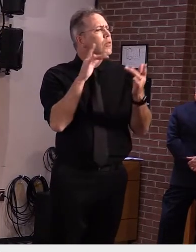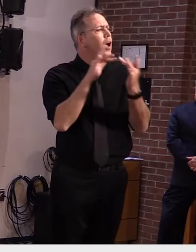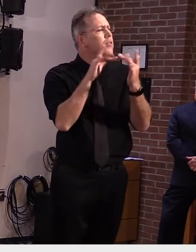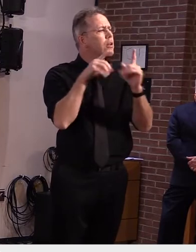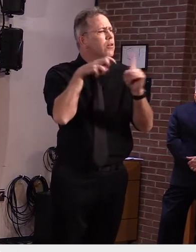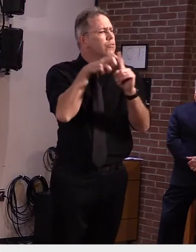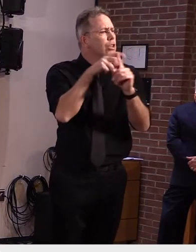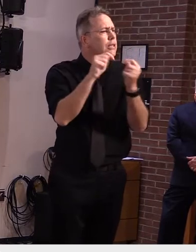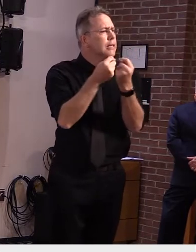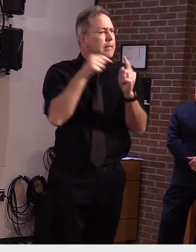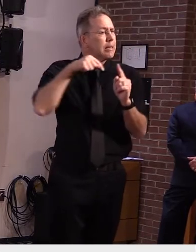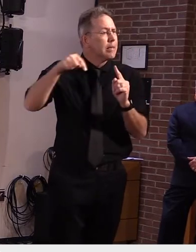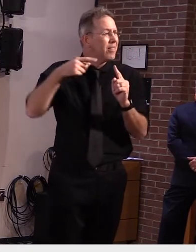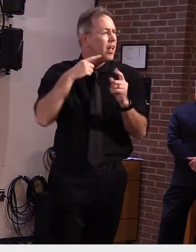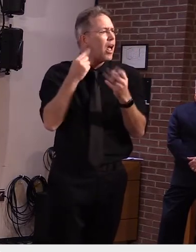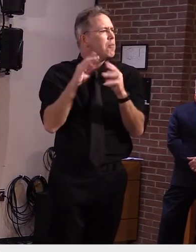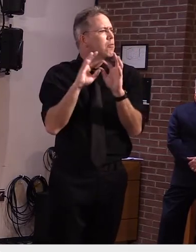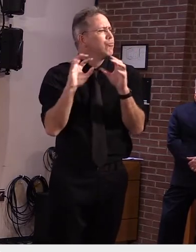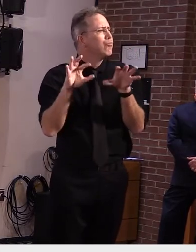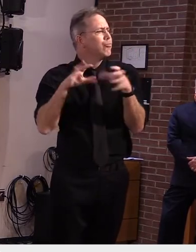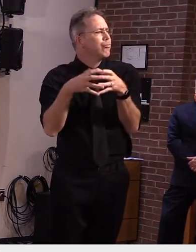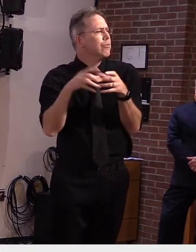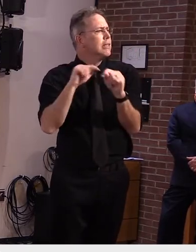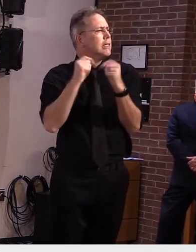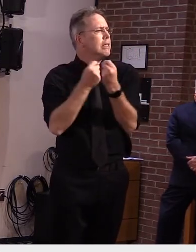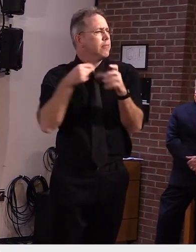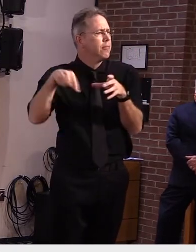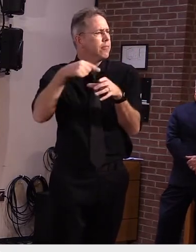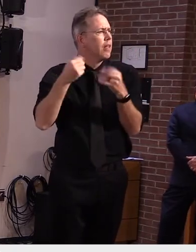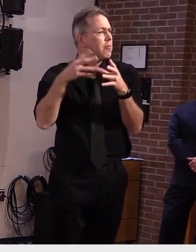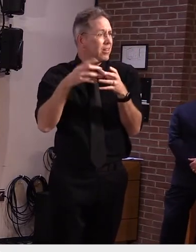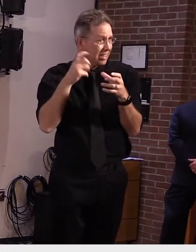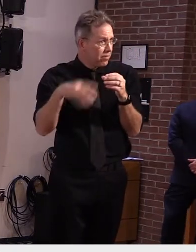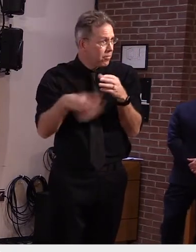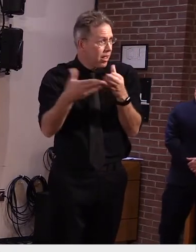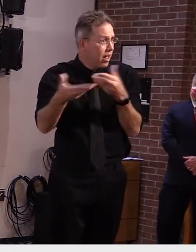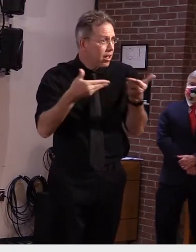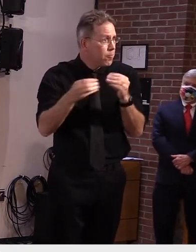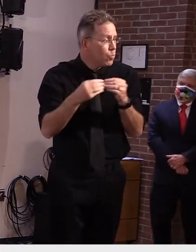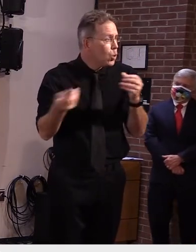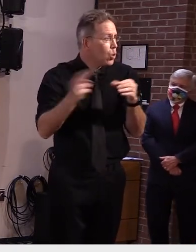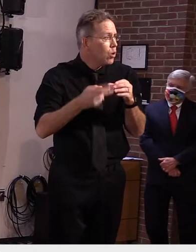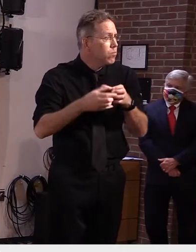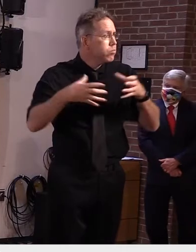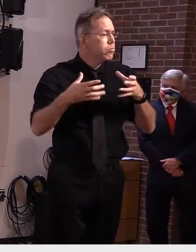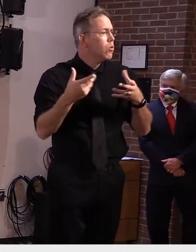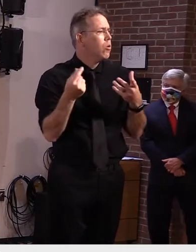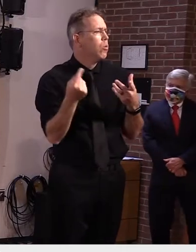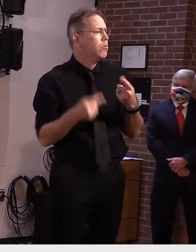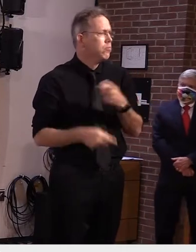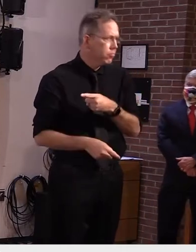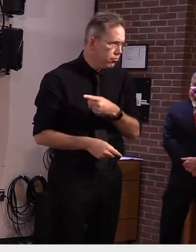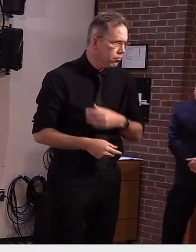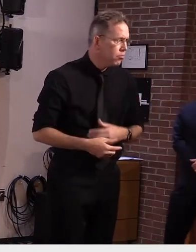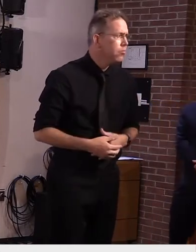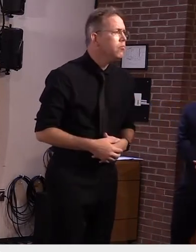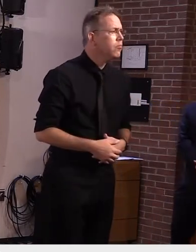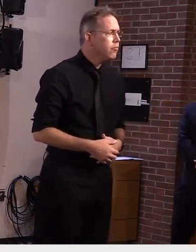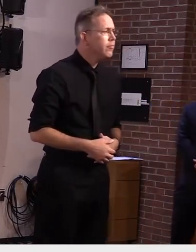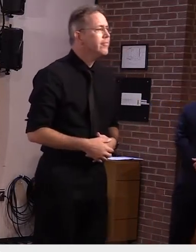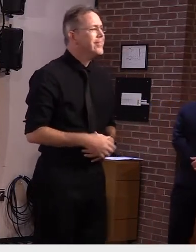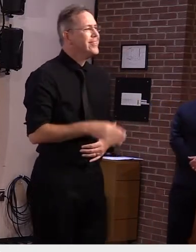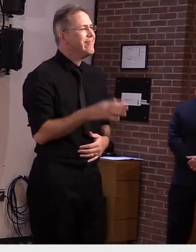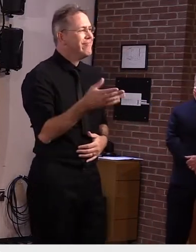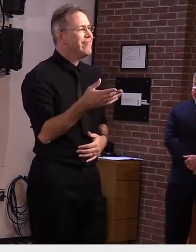well yeah liam we've been um tracking that and following it and thinking about it since february or